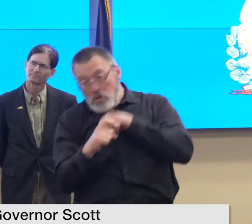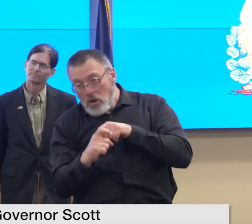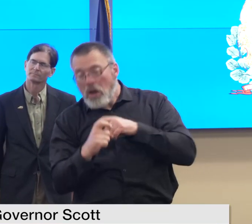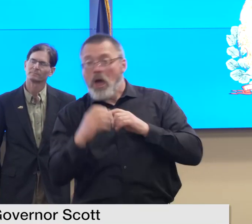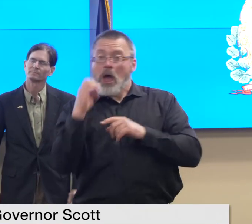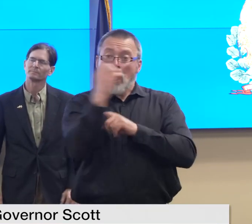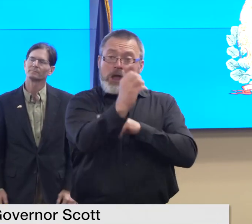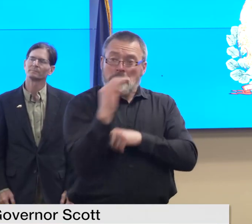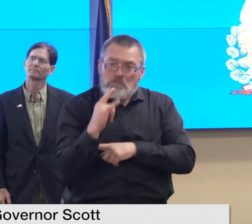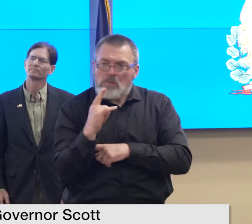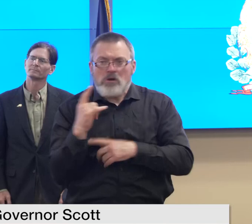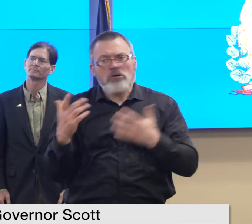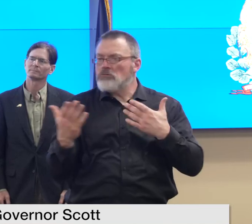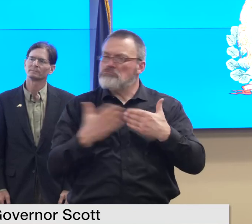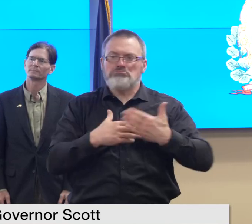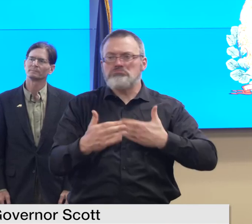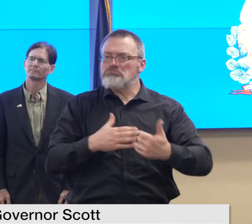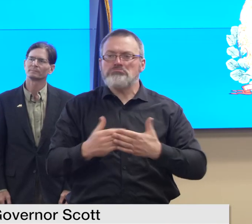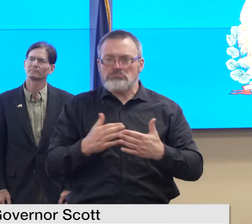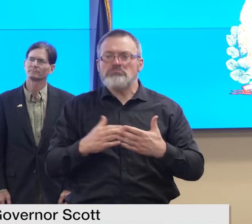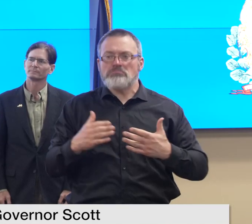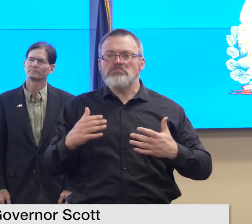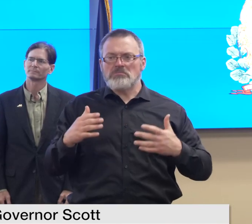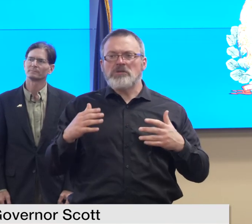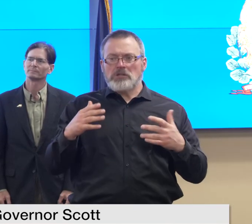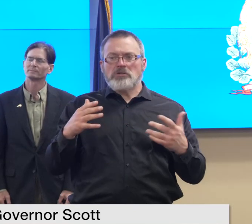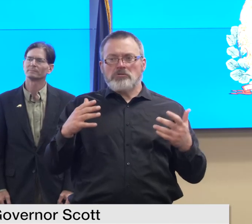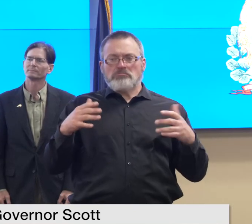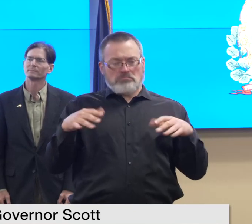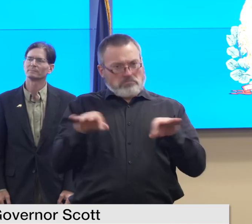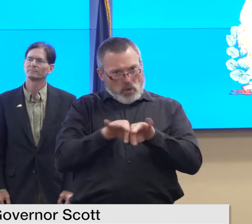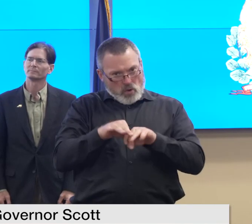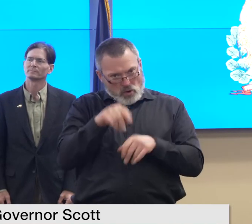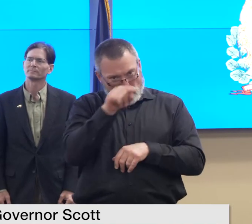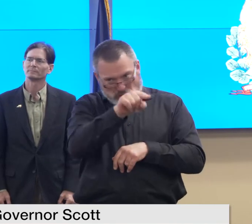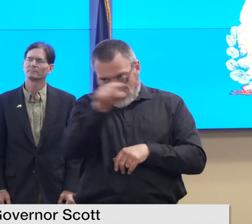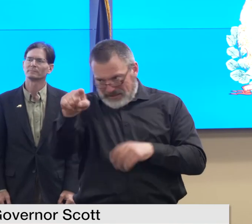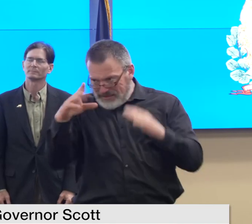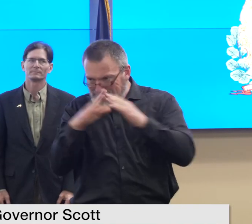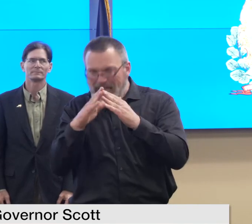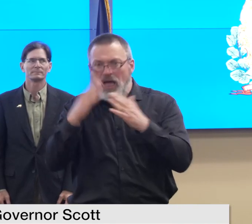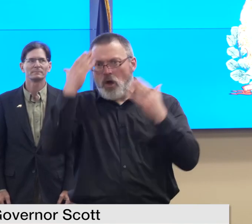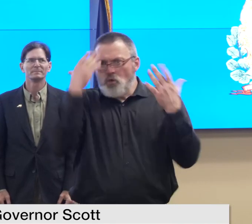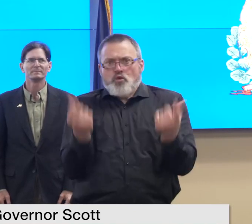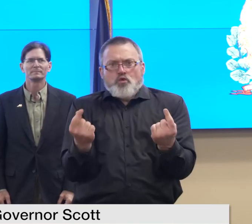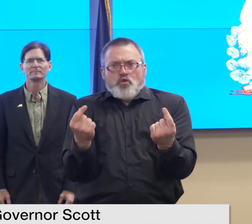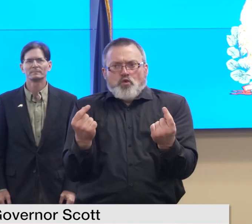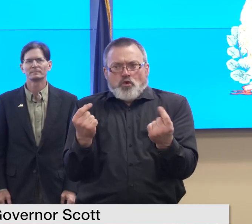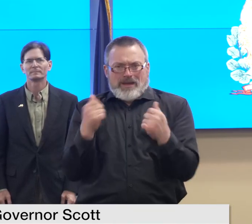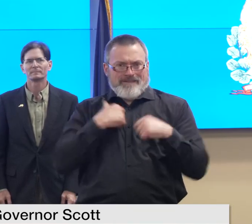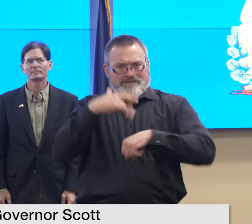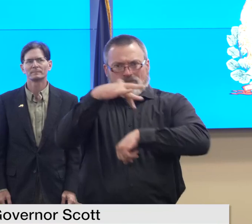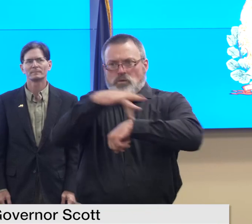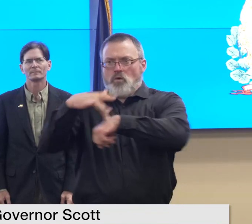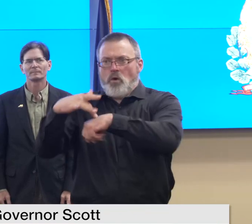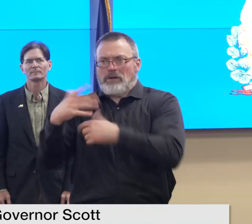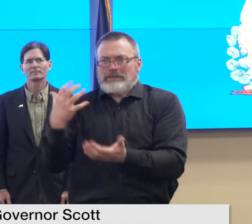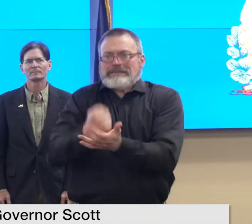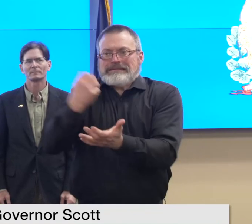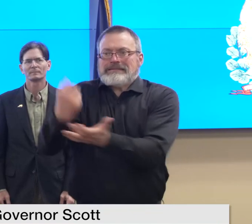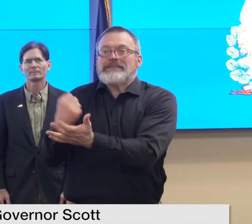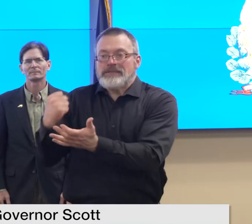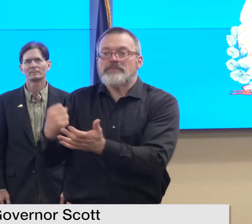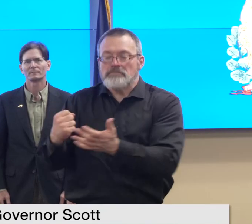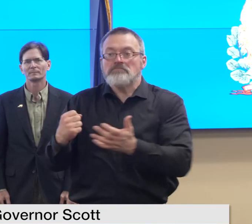how to access the resources they need our fire safety inspectors continue to be available to conduct